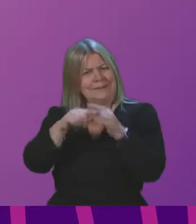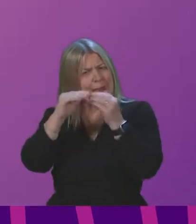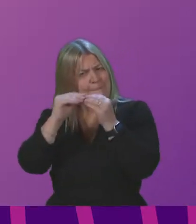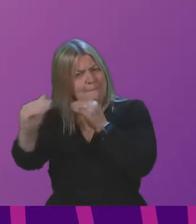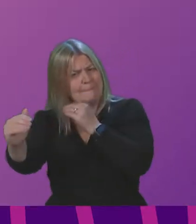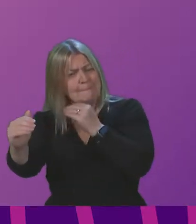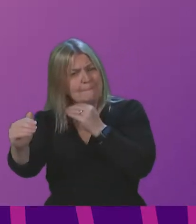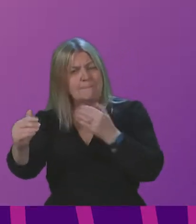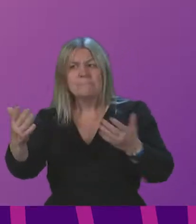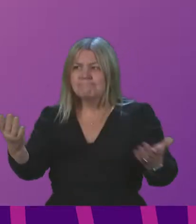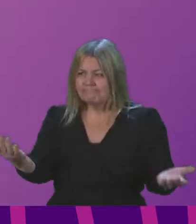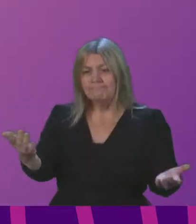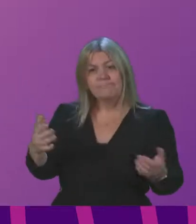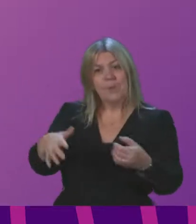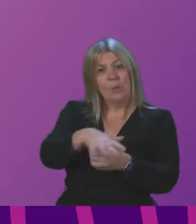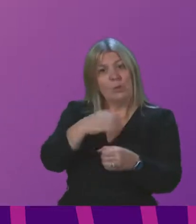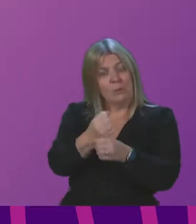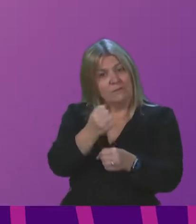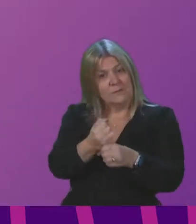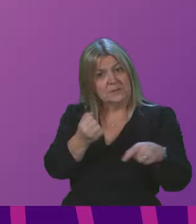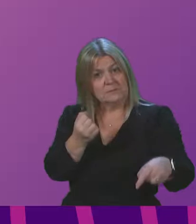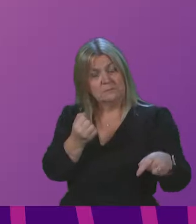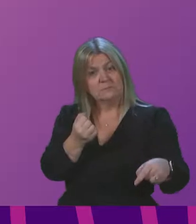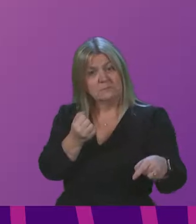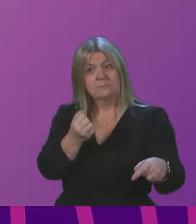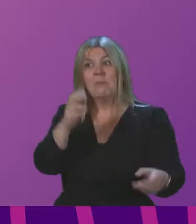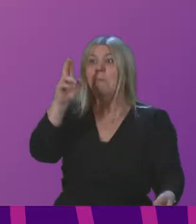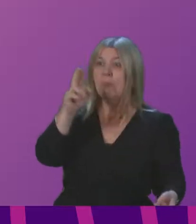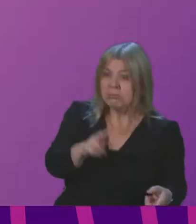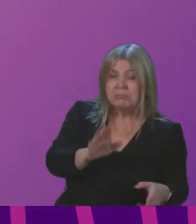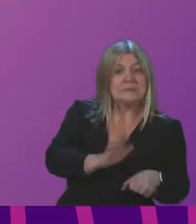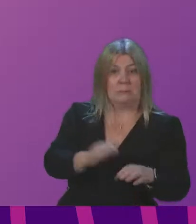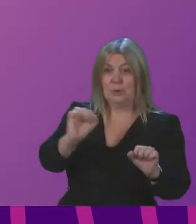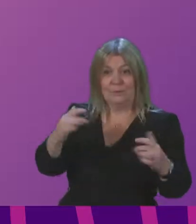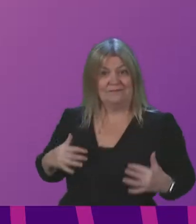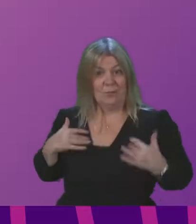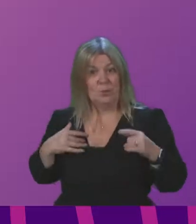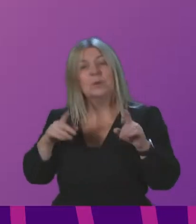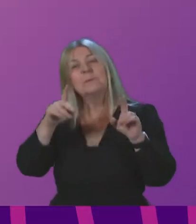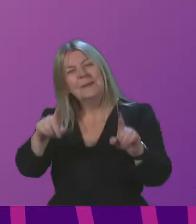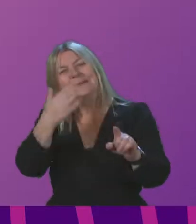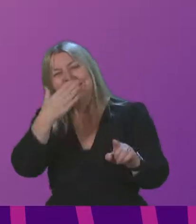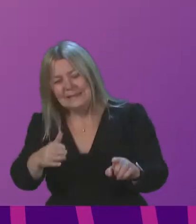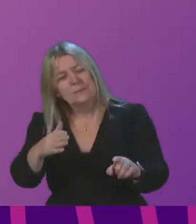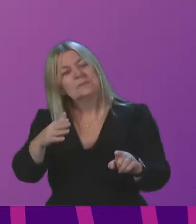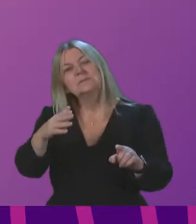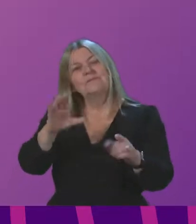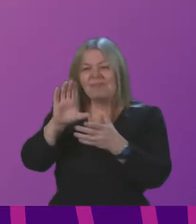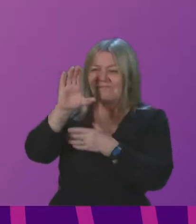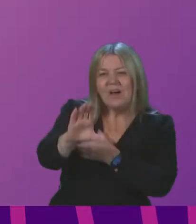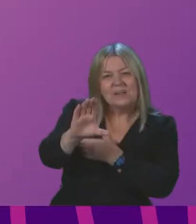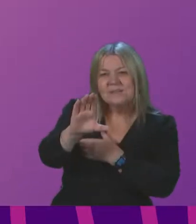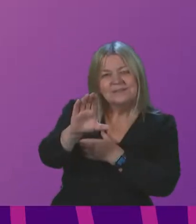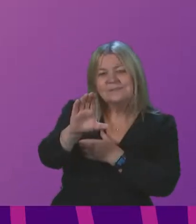view on whether or not local government funding has or hasn't gone down, funding is not keeping pace with the ever increasing